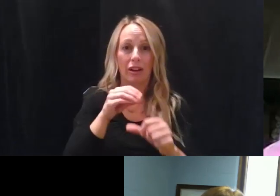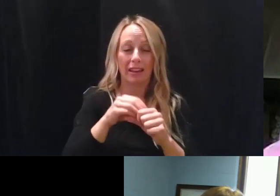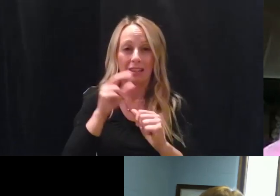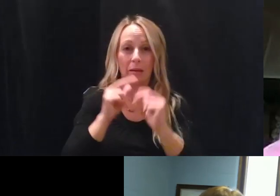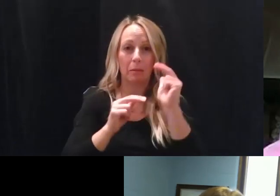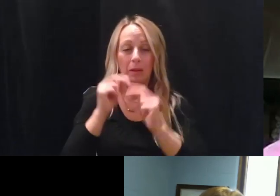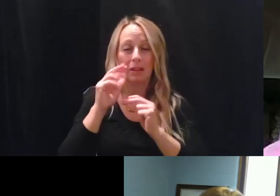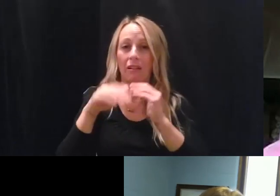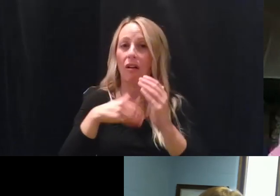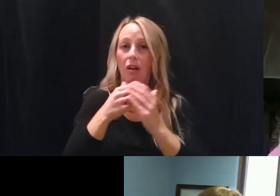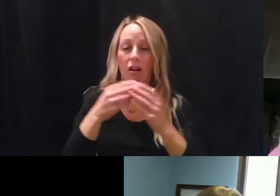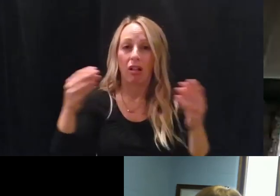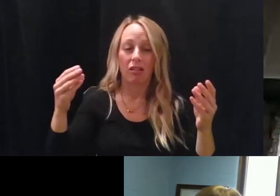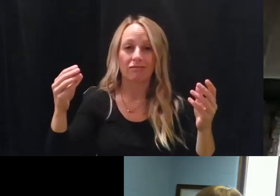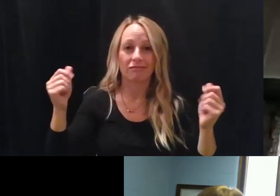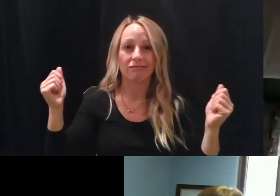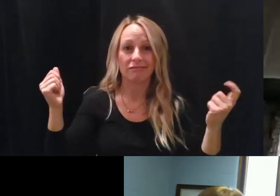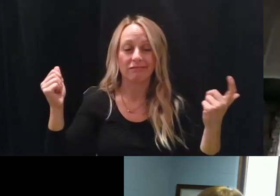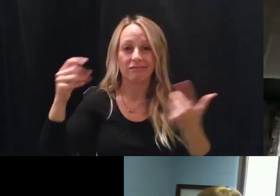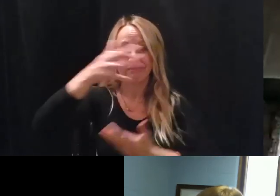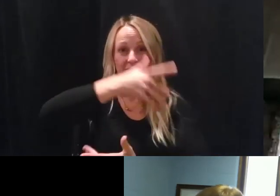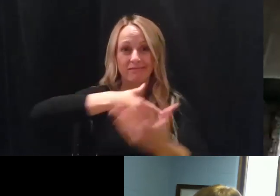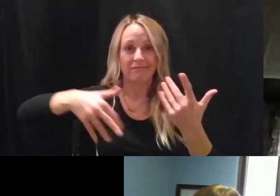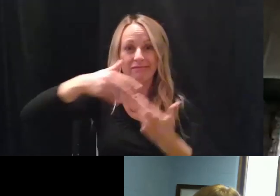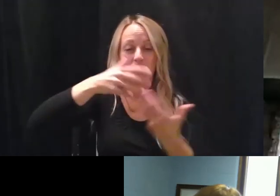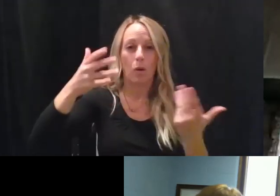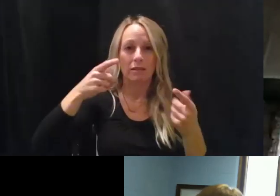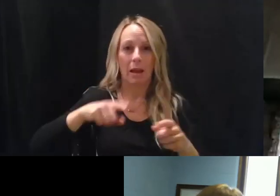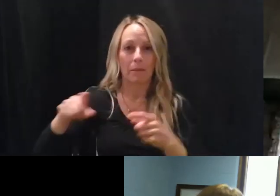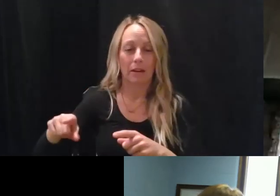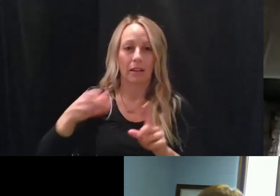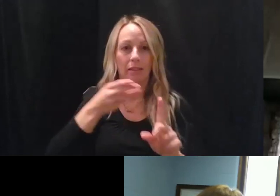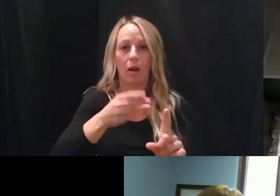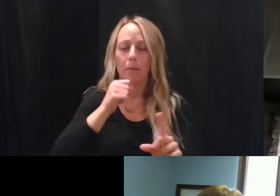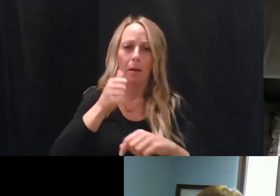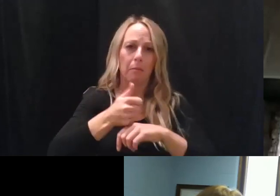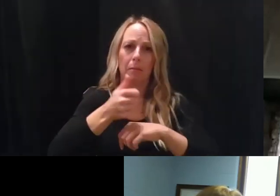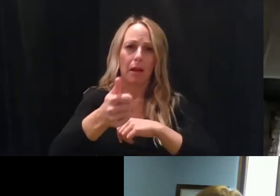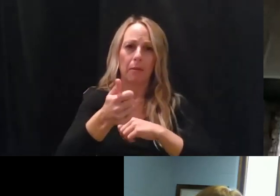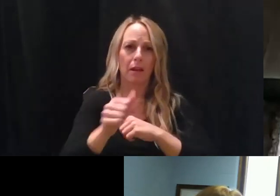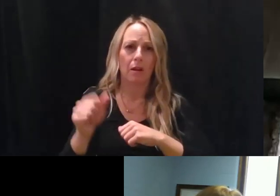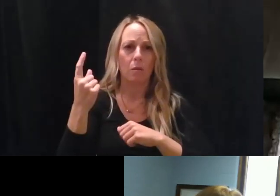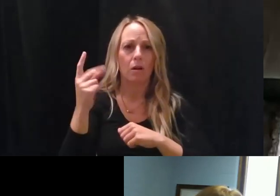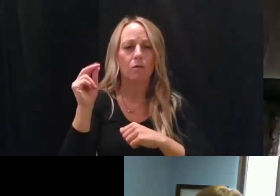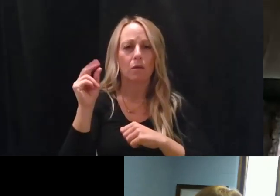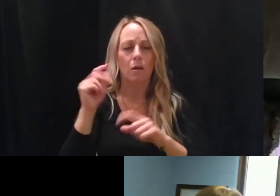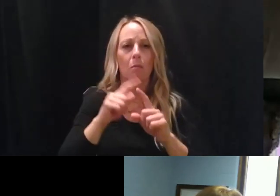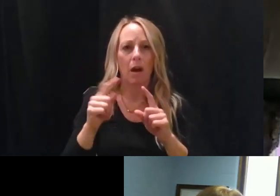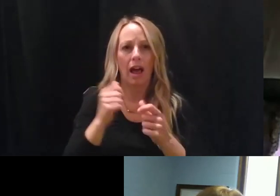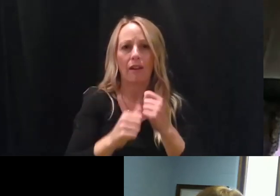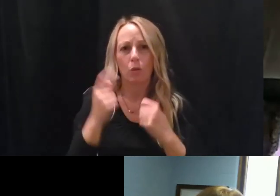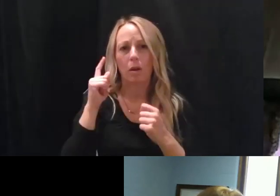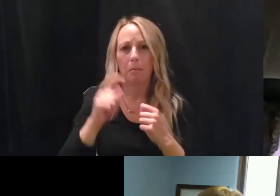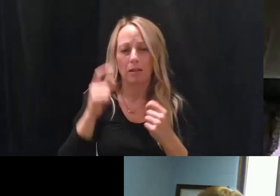you know, what is happening there. I'm not blaming anyone, but everyone needs to kind of take into